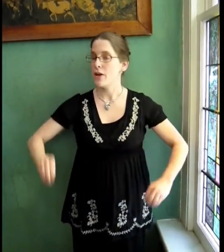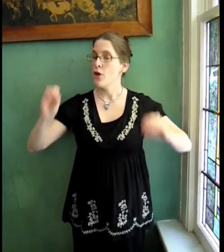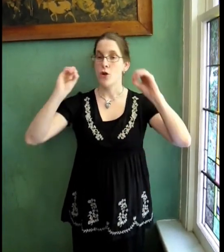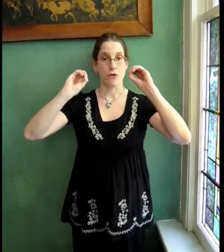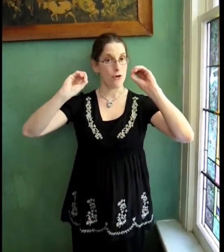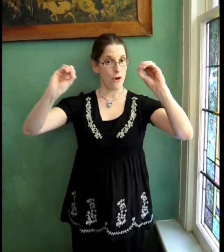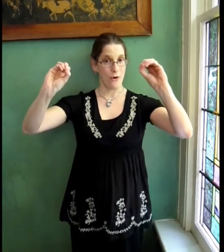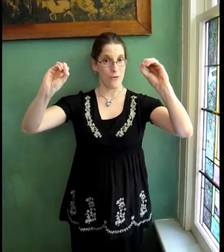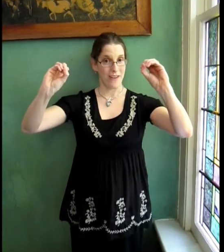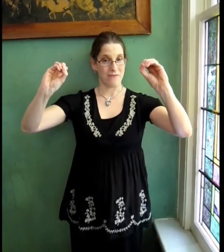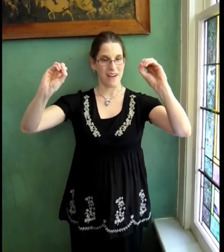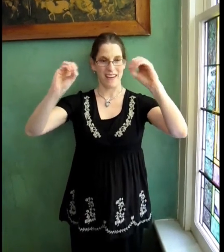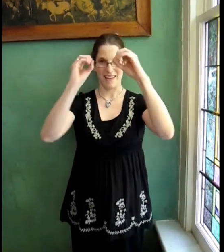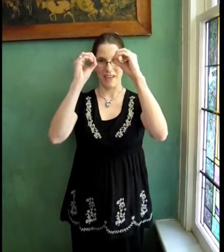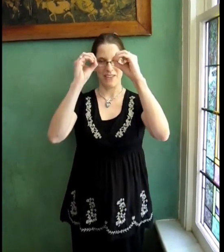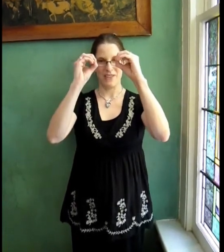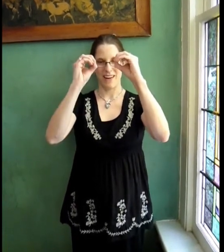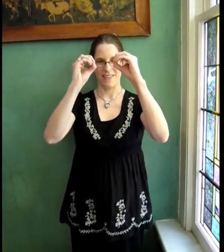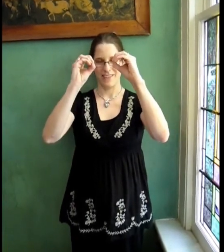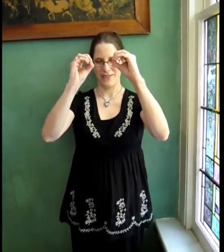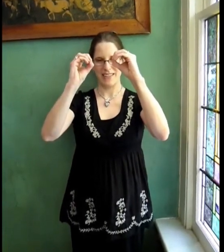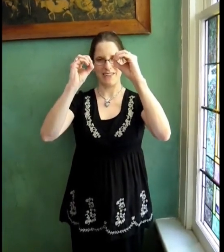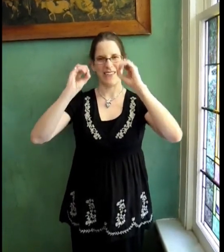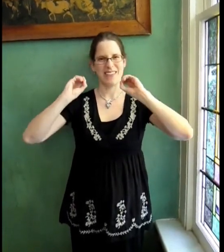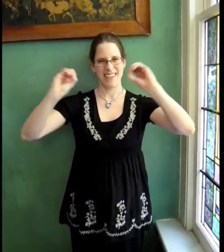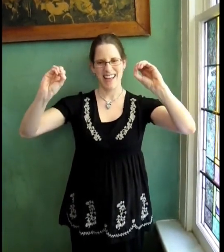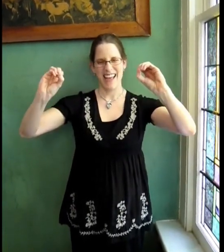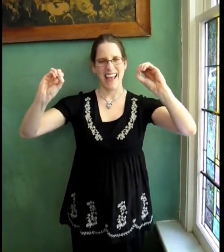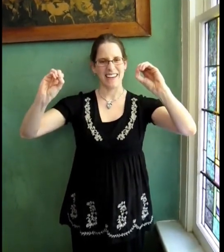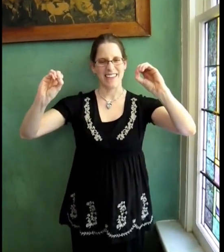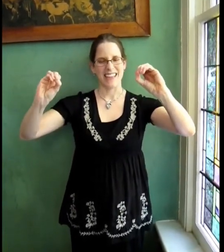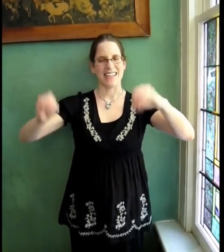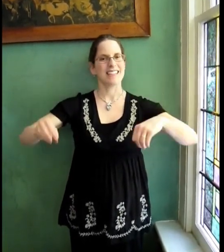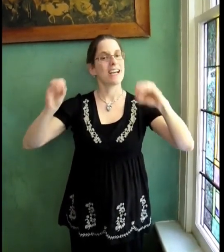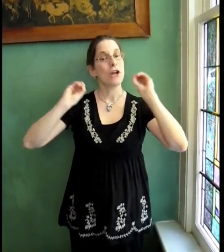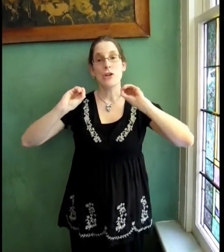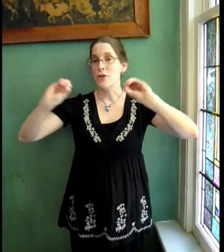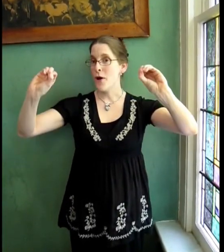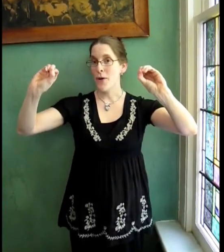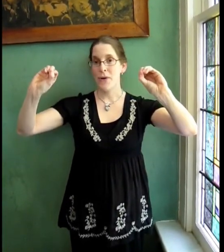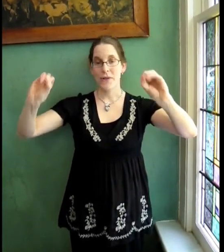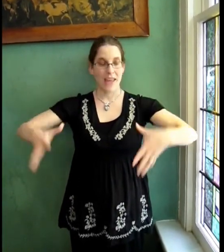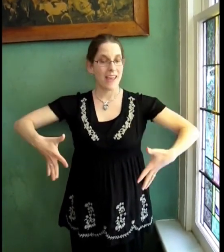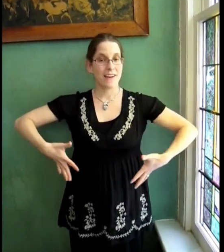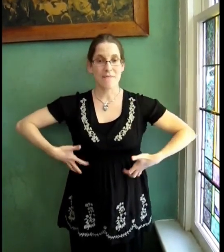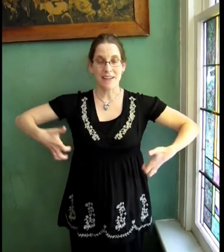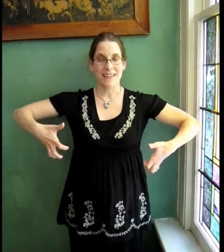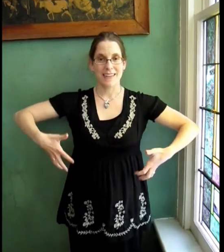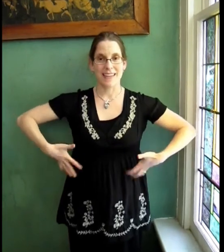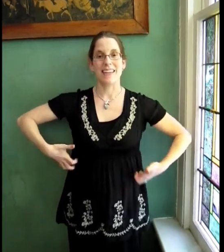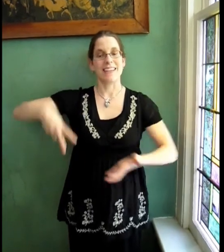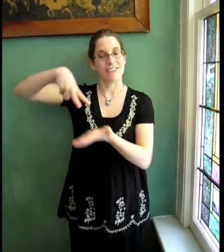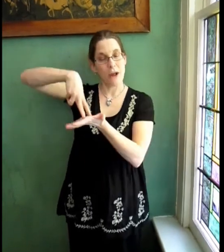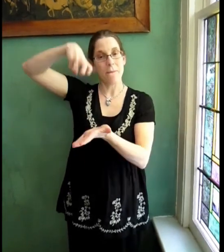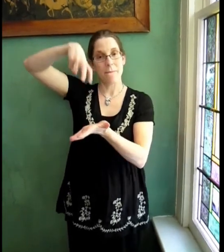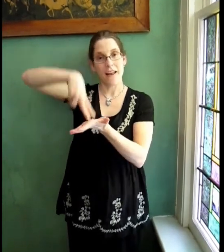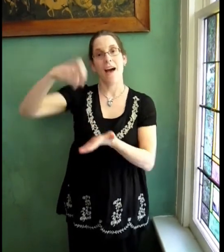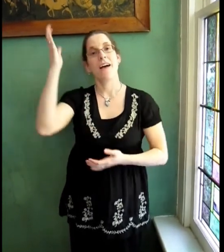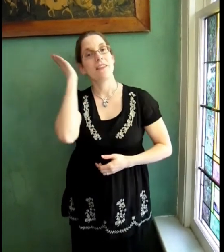no little monkeys. Make two letters, two zeros. And go like this. No little monkeys jumping on the